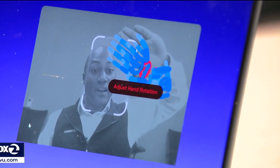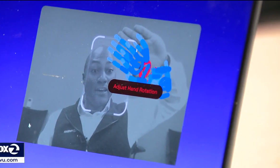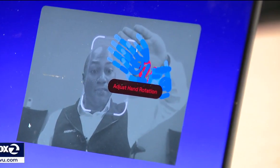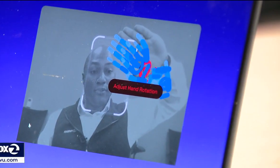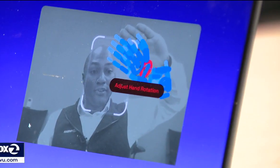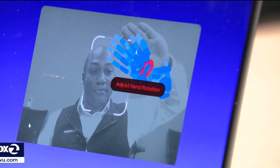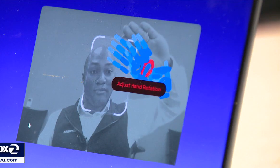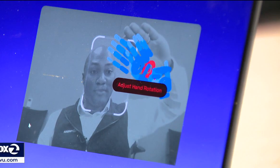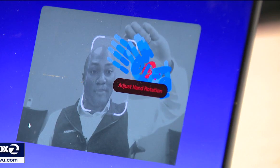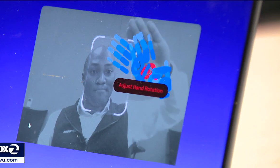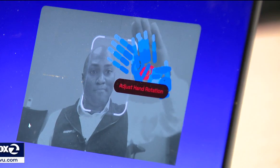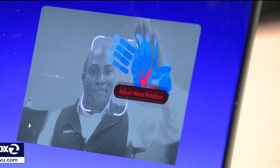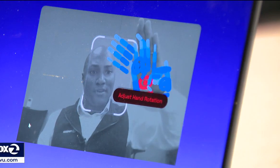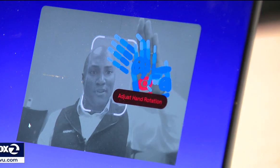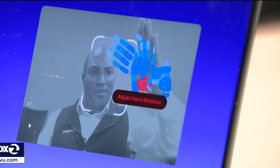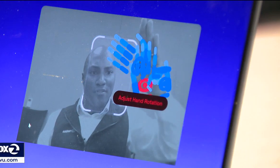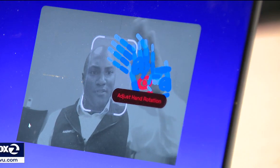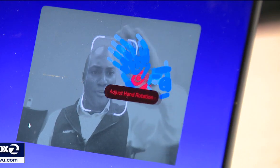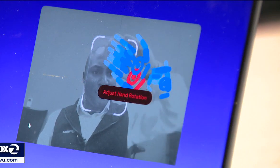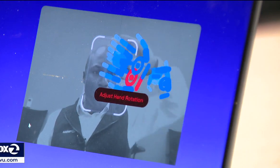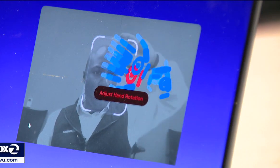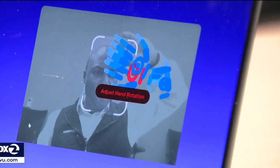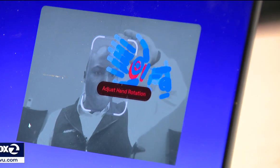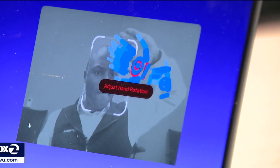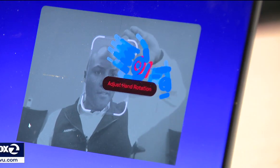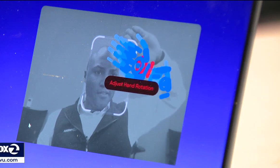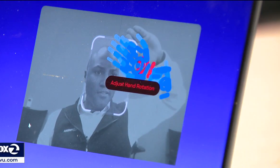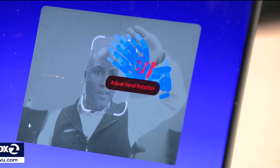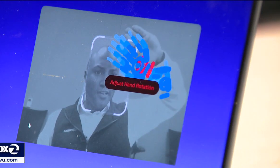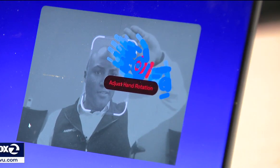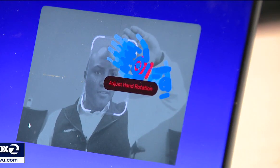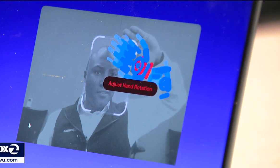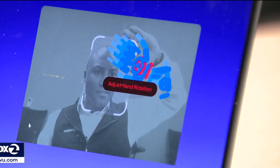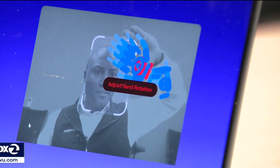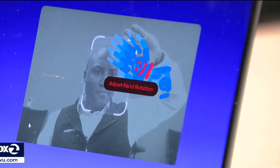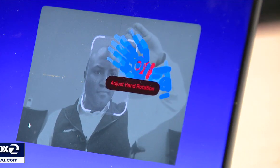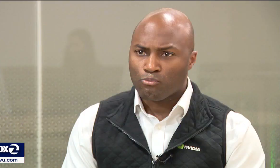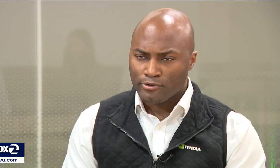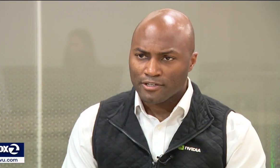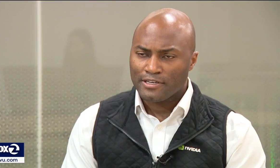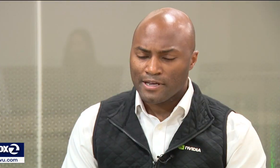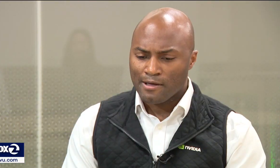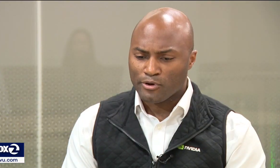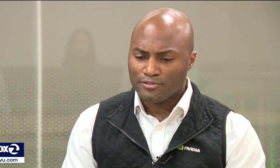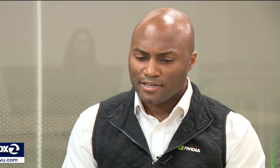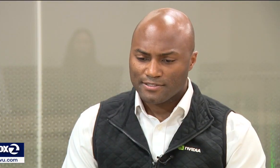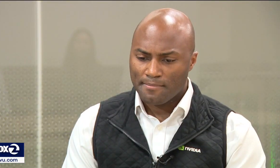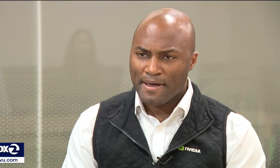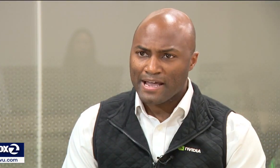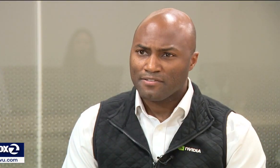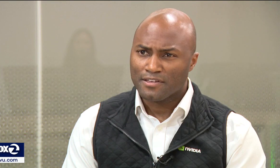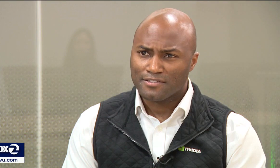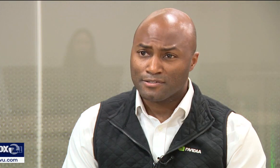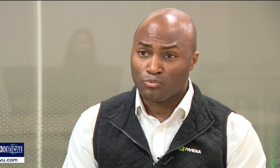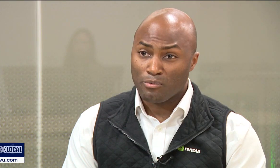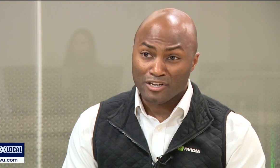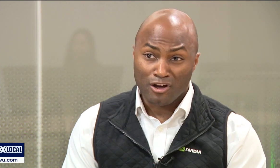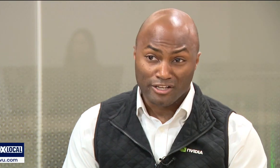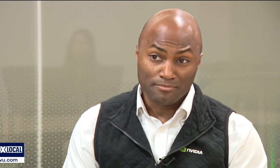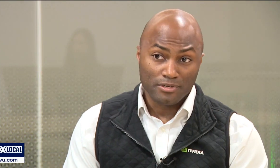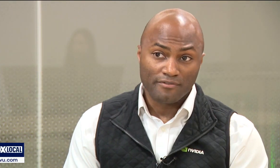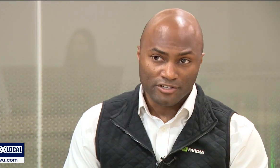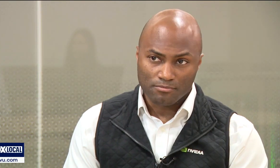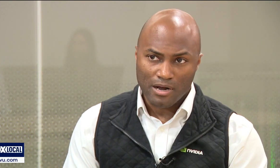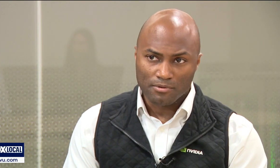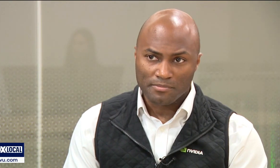by your computer's camera is a representation of all of that research and learning really when you take a step back this is what we